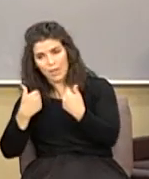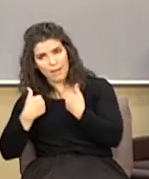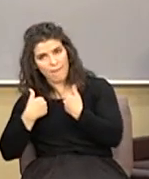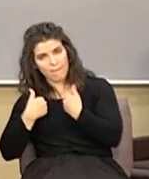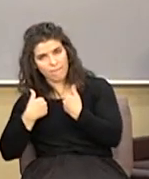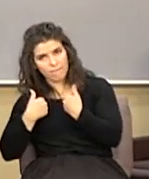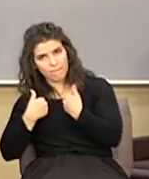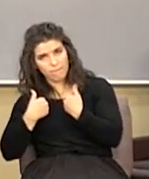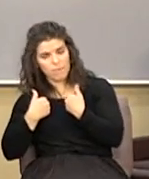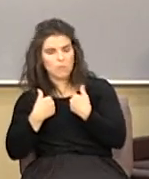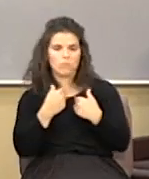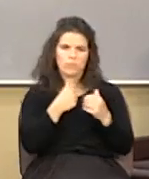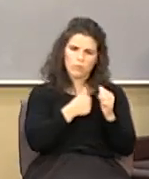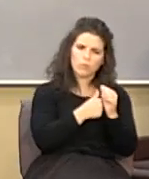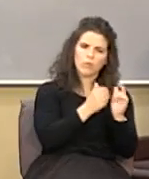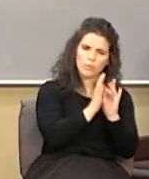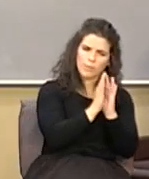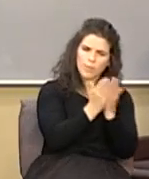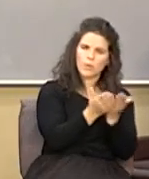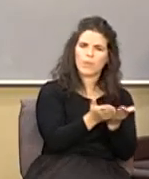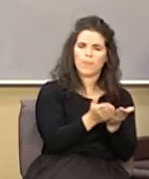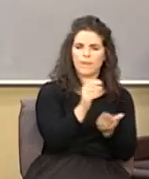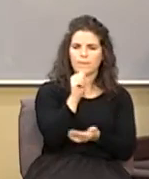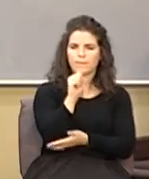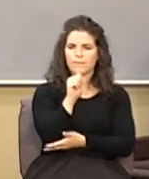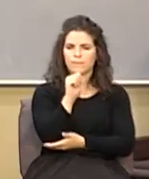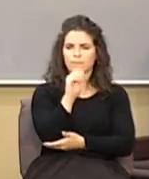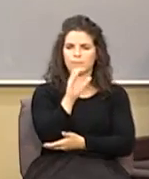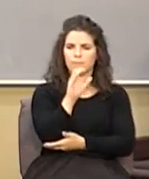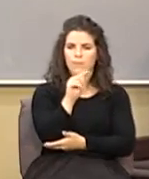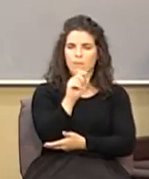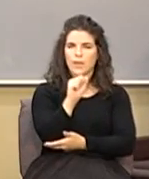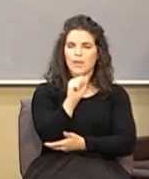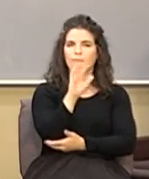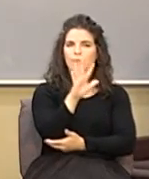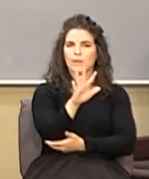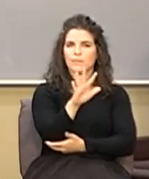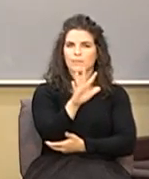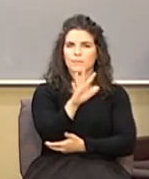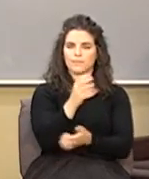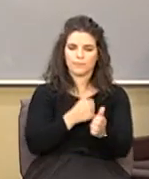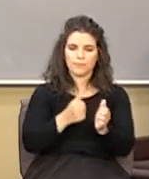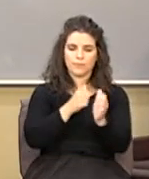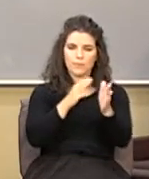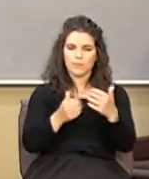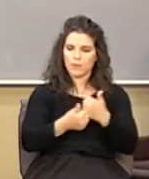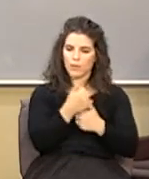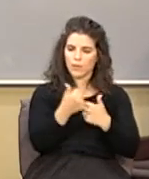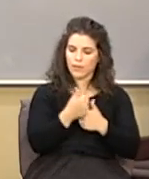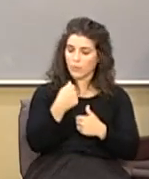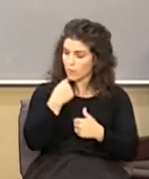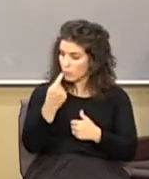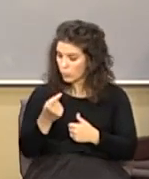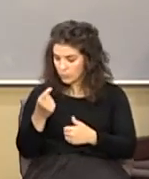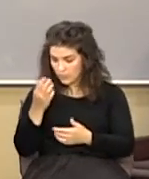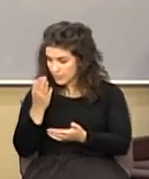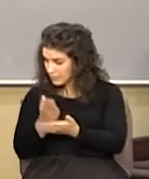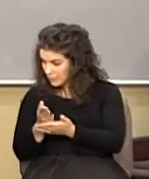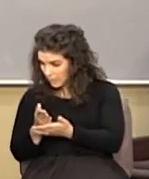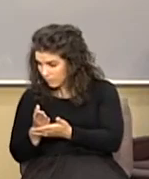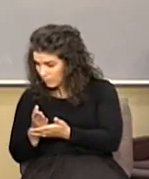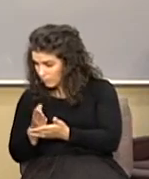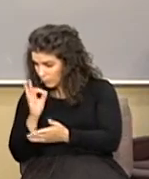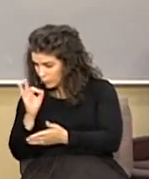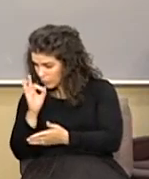It's also biblical. In Acts chapter 5, when the apostles were threatened and told to shut up by the